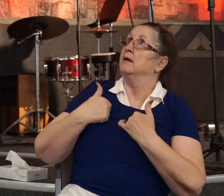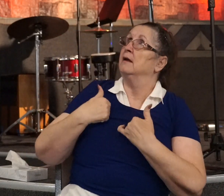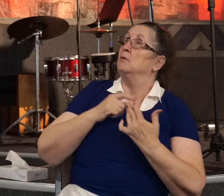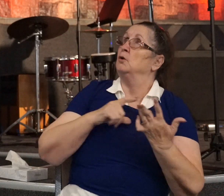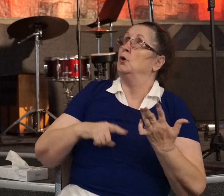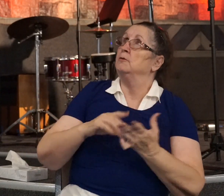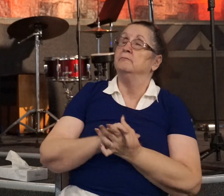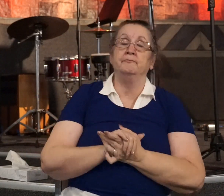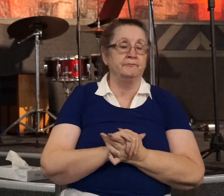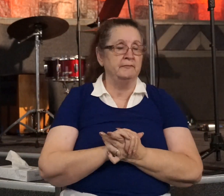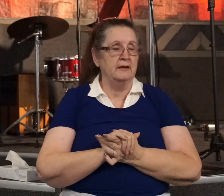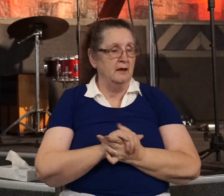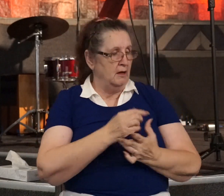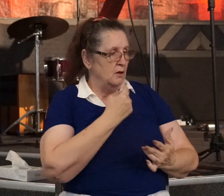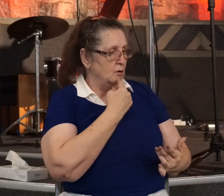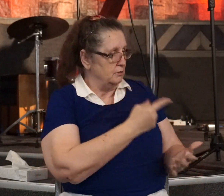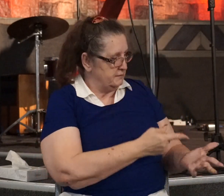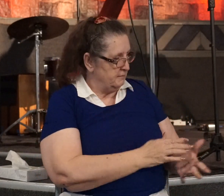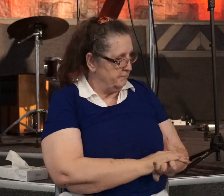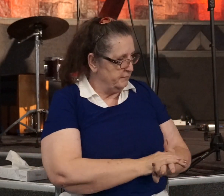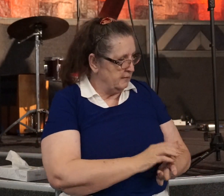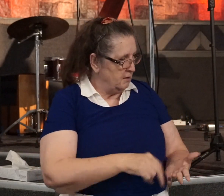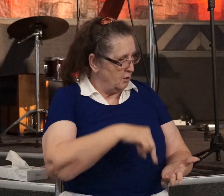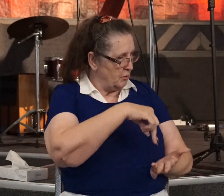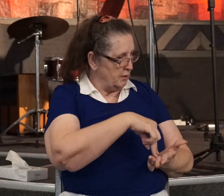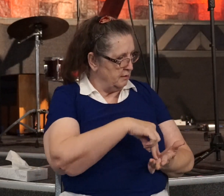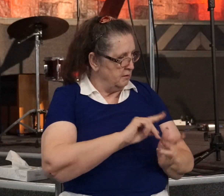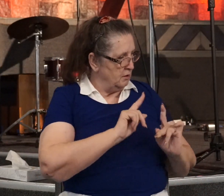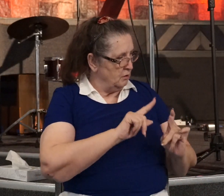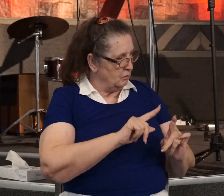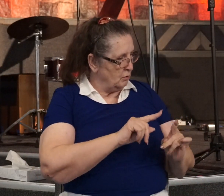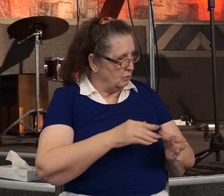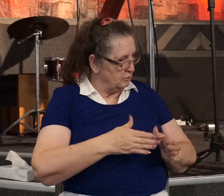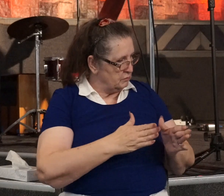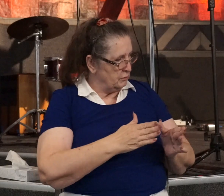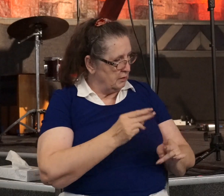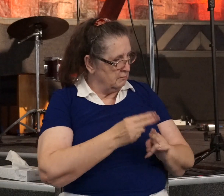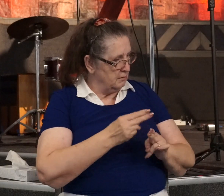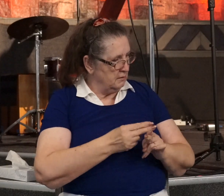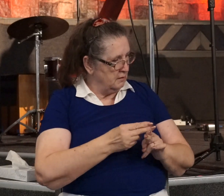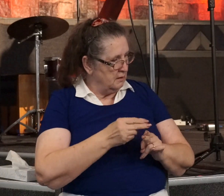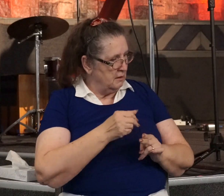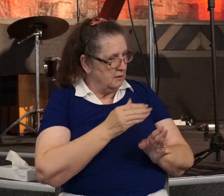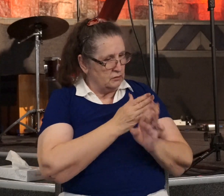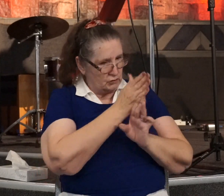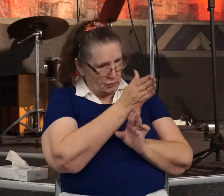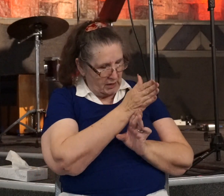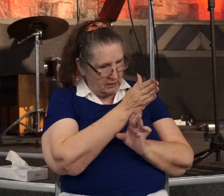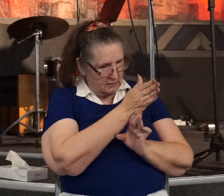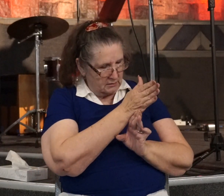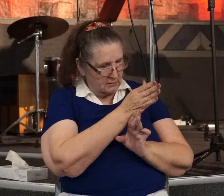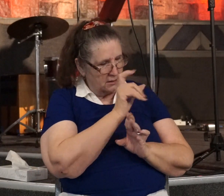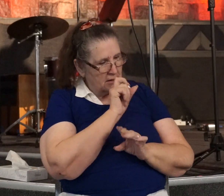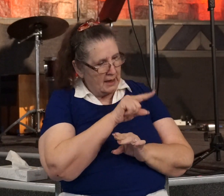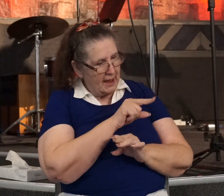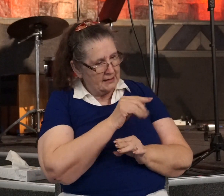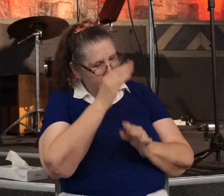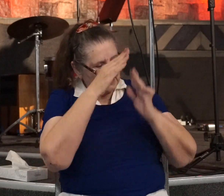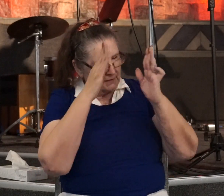So the Lord said to him, Arise and go to the street called Straight, and inquire at the house of Judas for